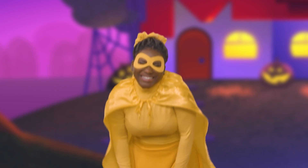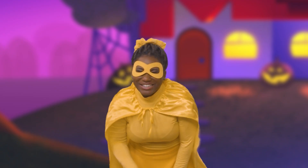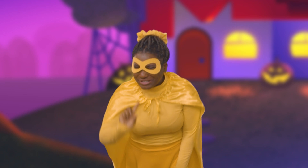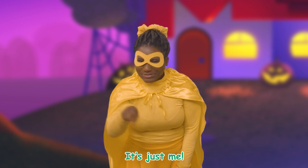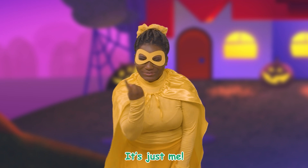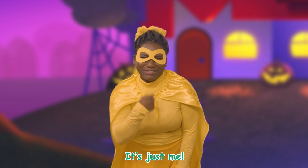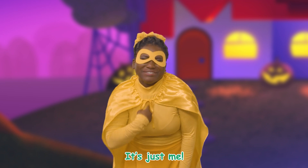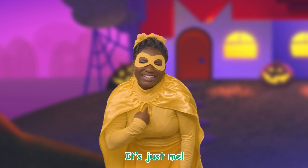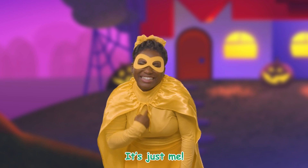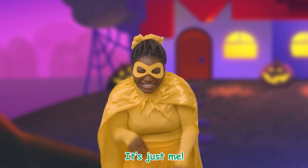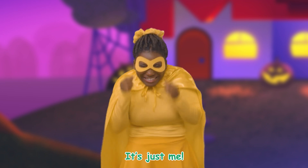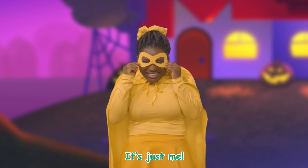It's just me!